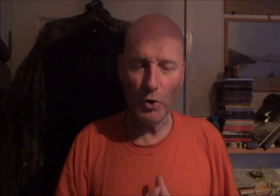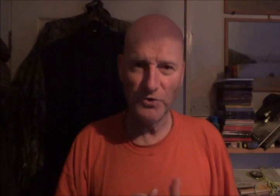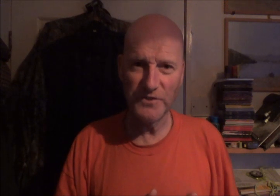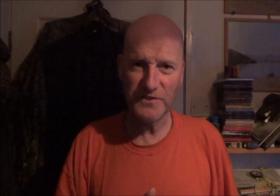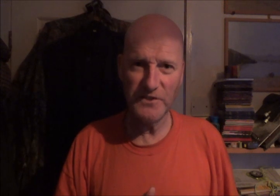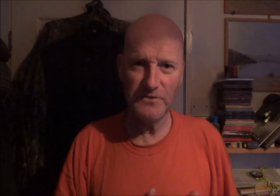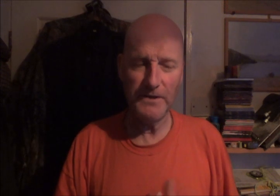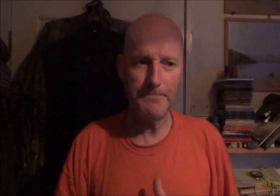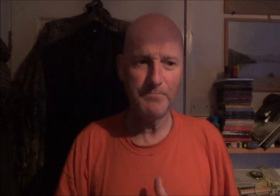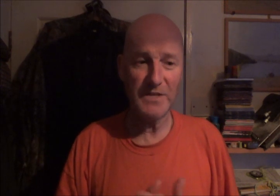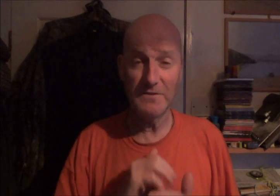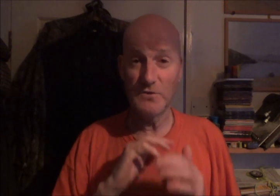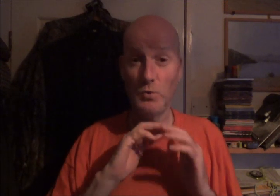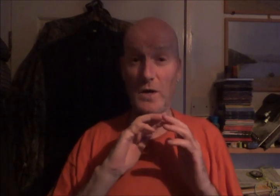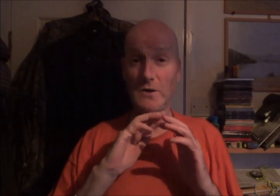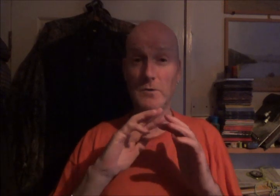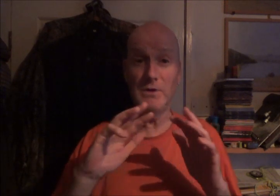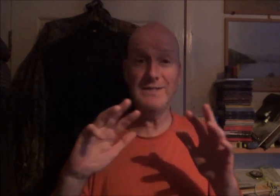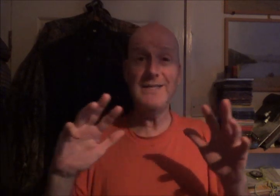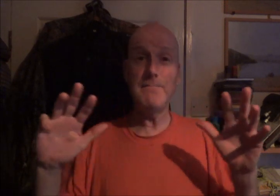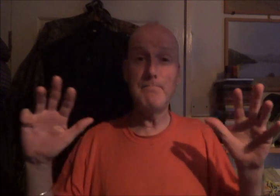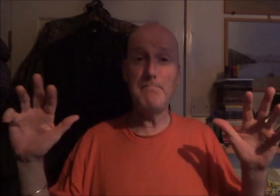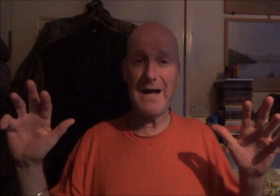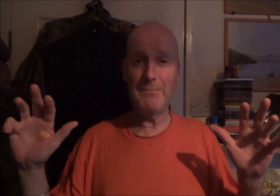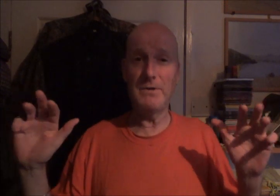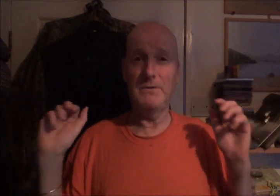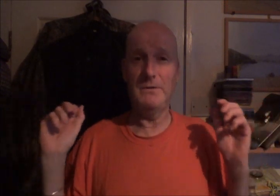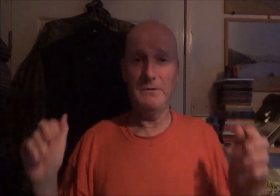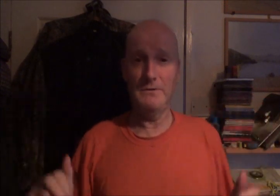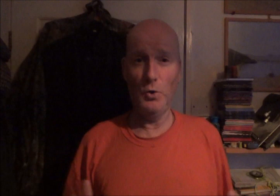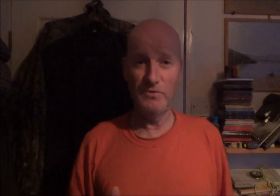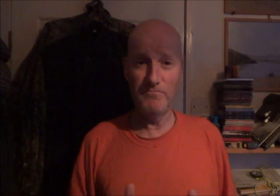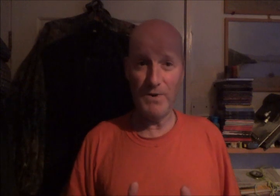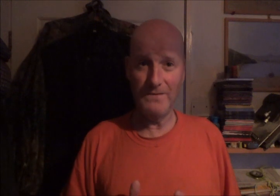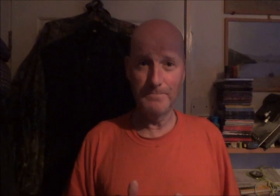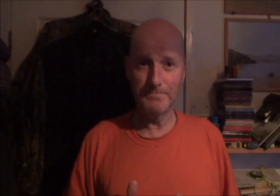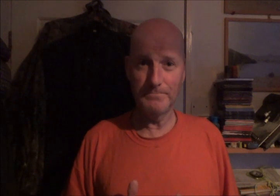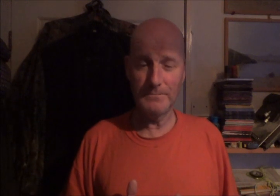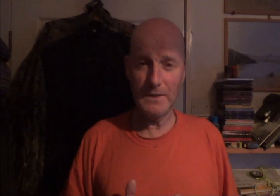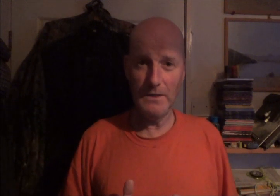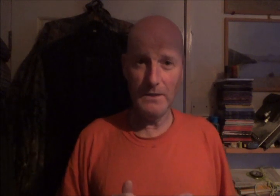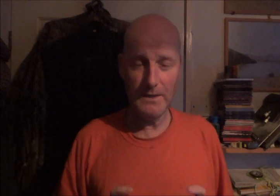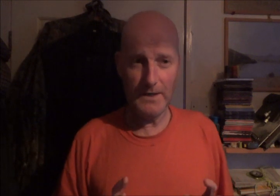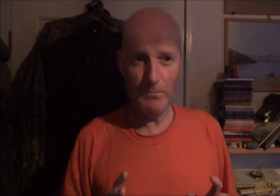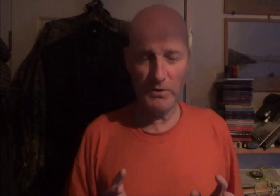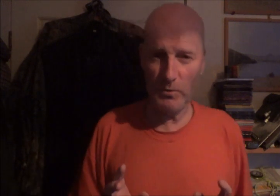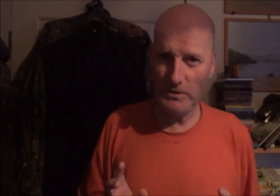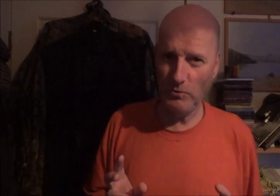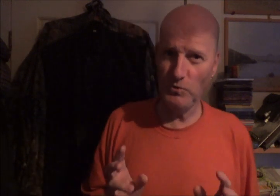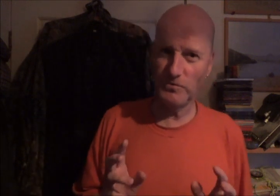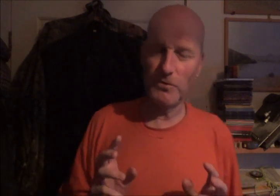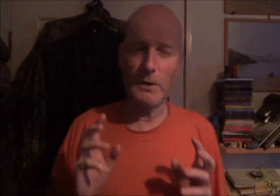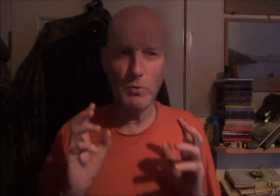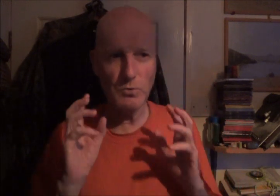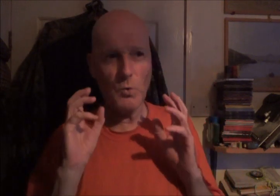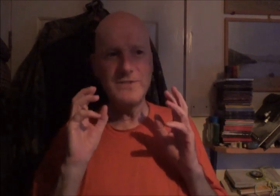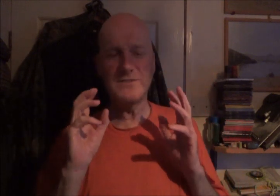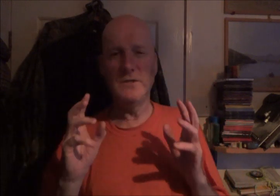Ordnance Survey to completely map the whole of Britain. And what they were used for, I won't go into